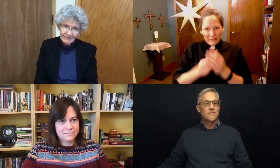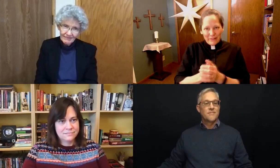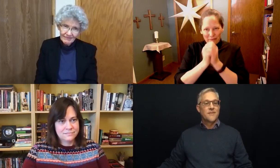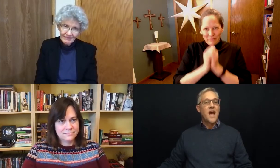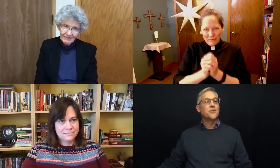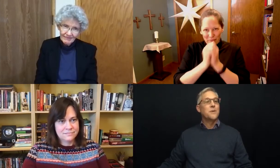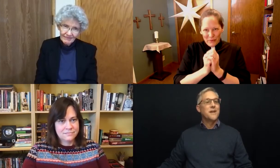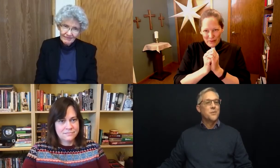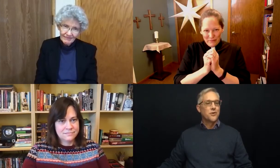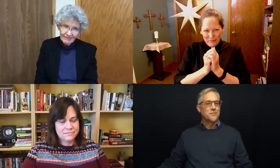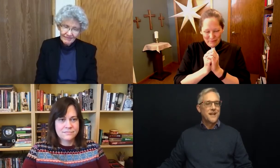Let's we begin worship today.